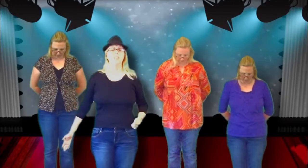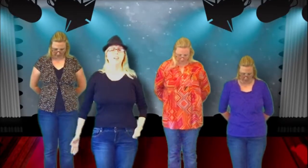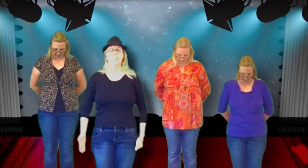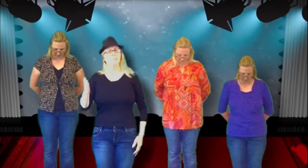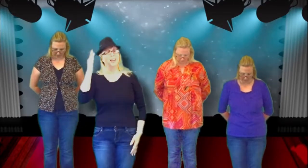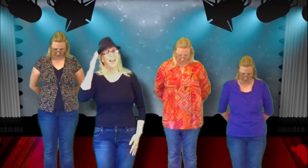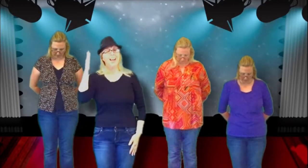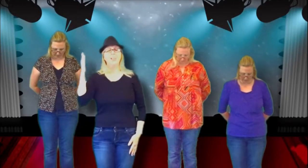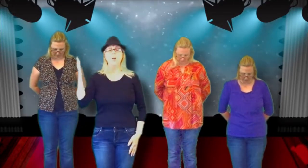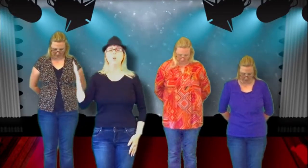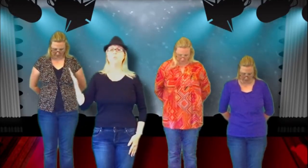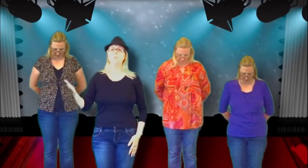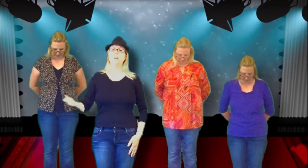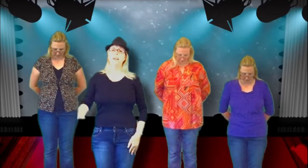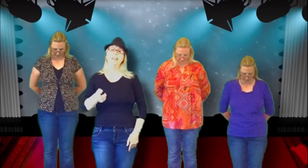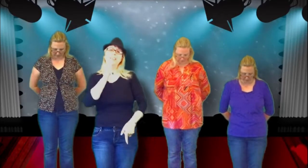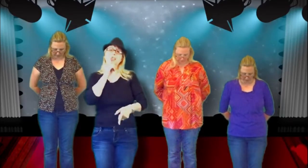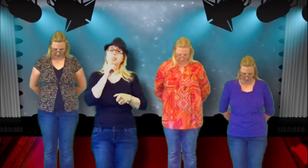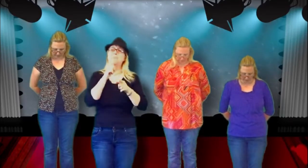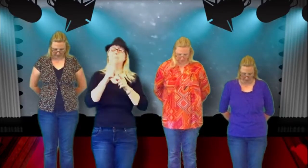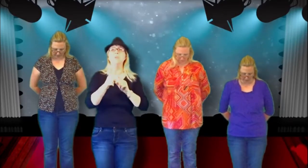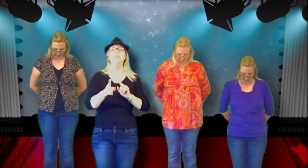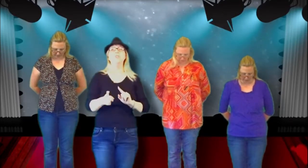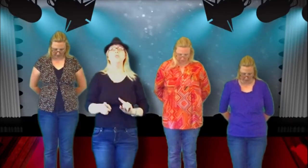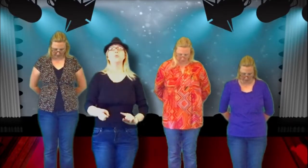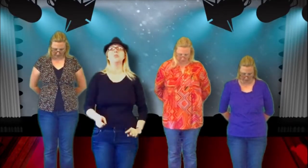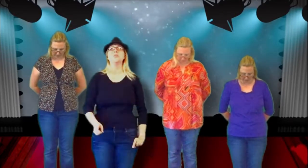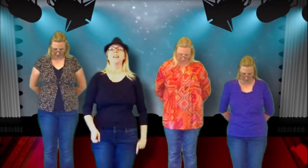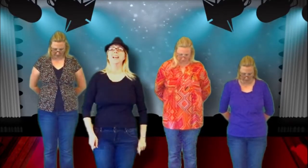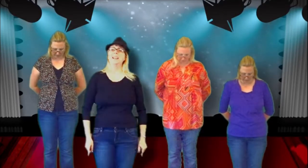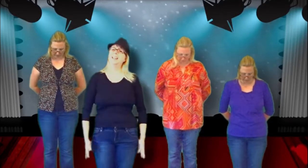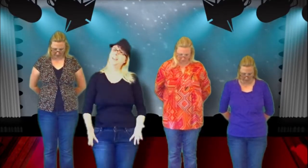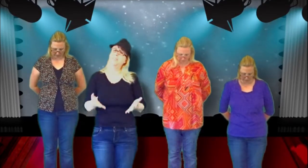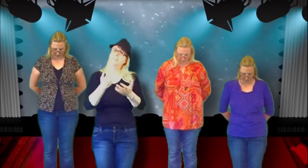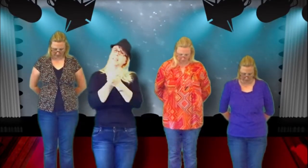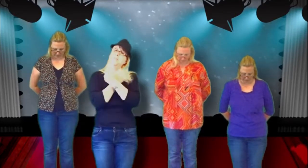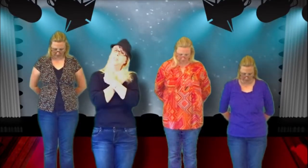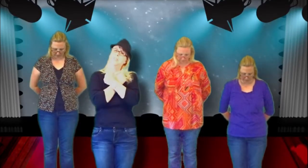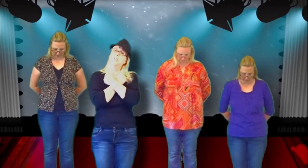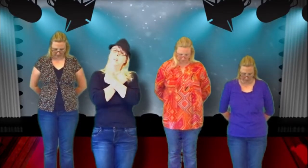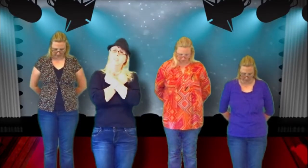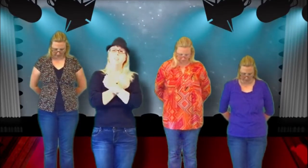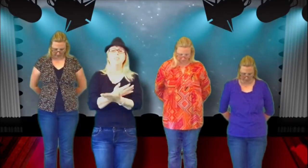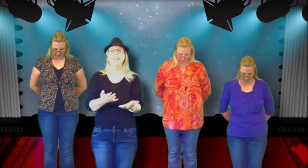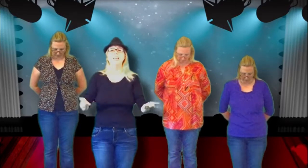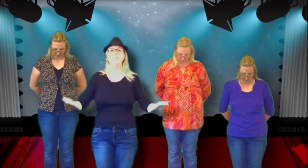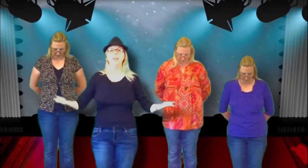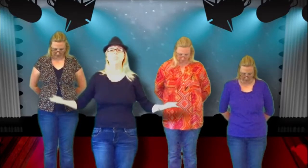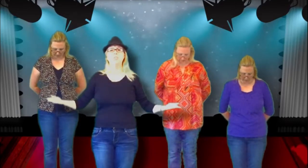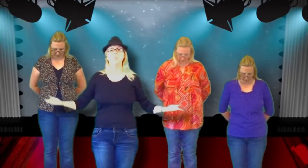But I know the simple truth That love is here for you So take Him at it,